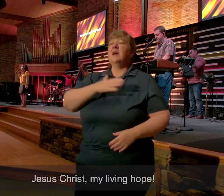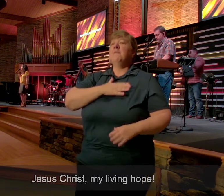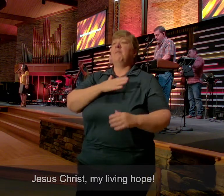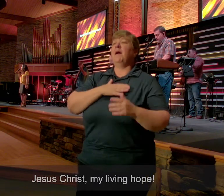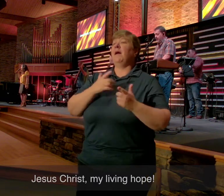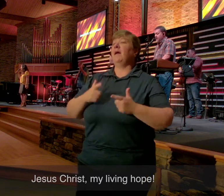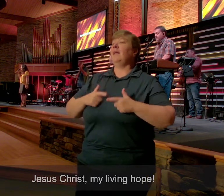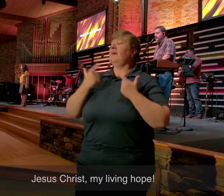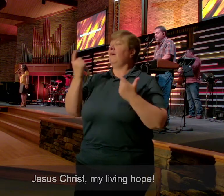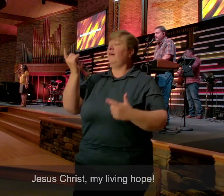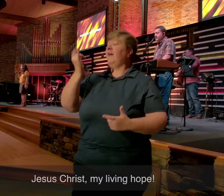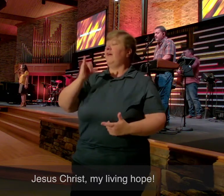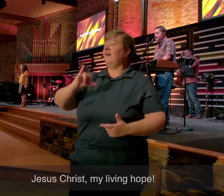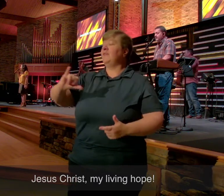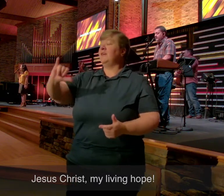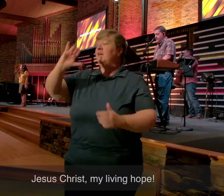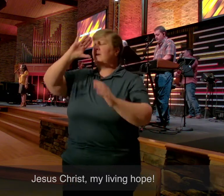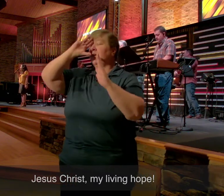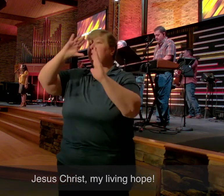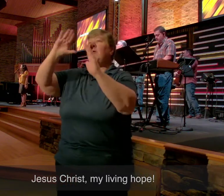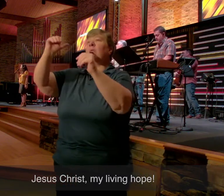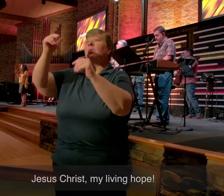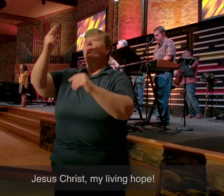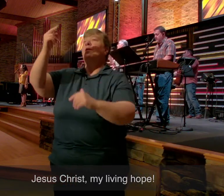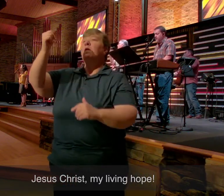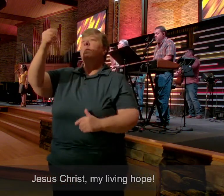Living Home